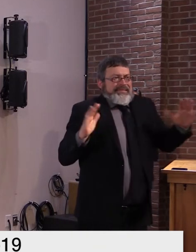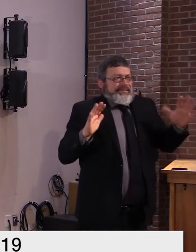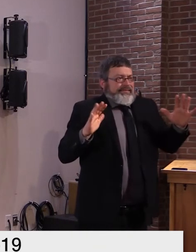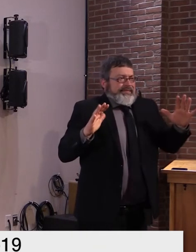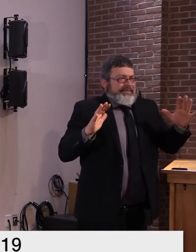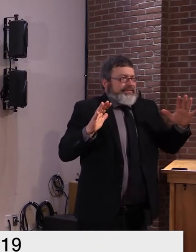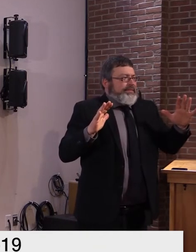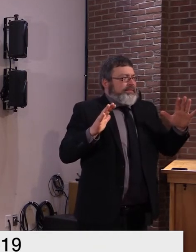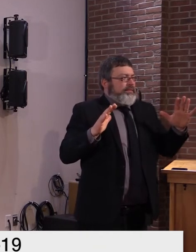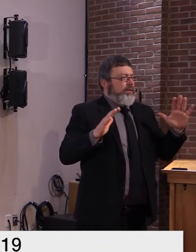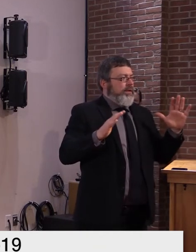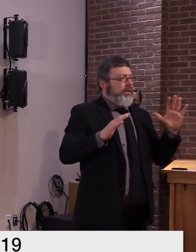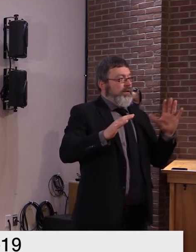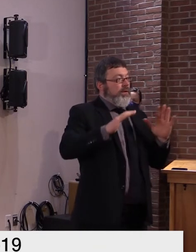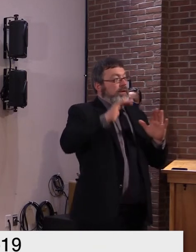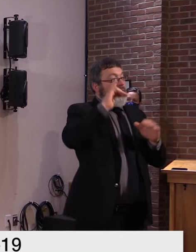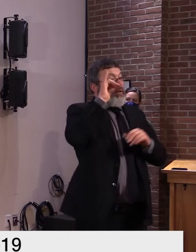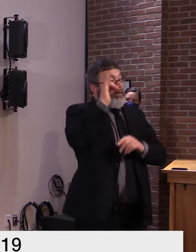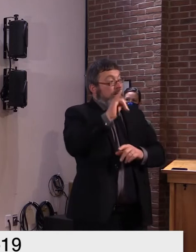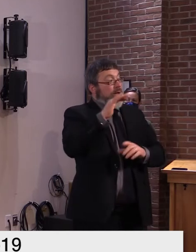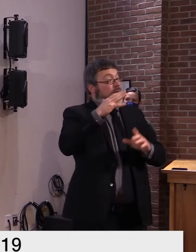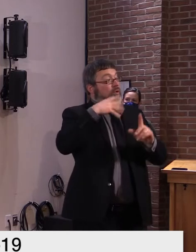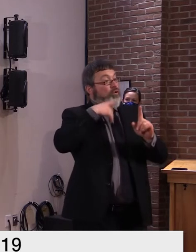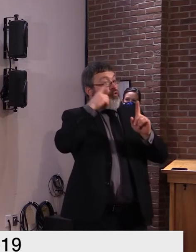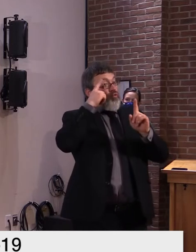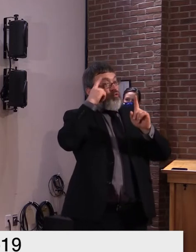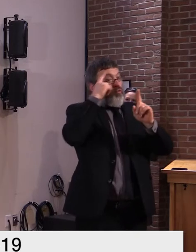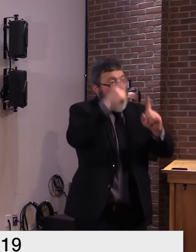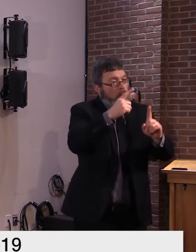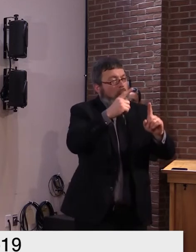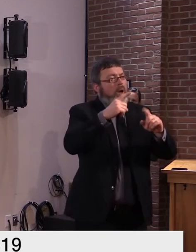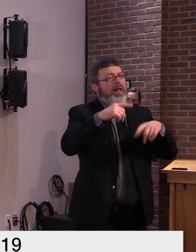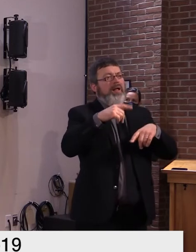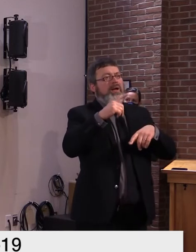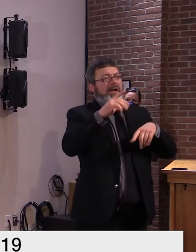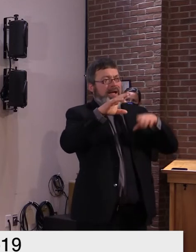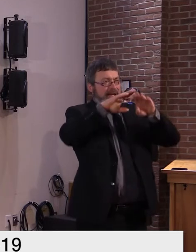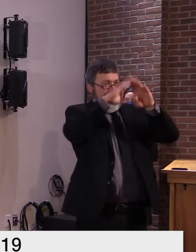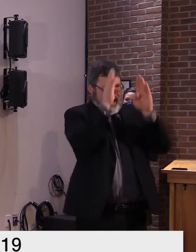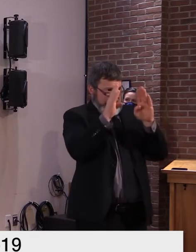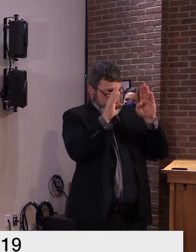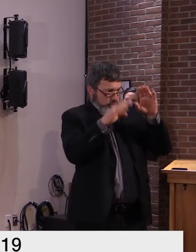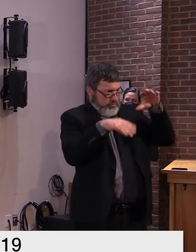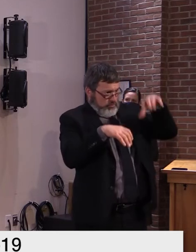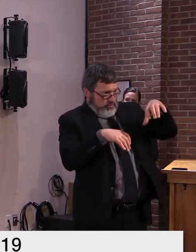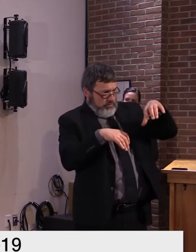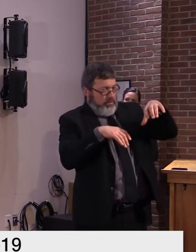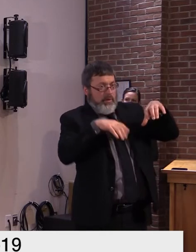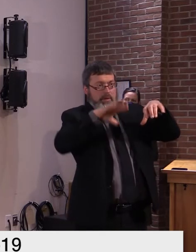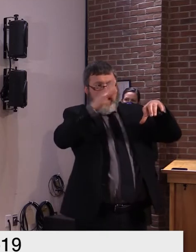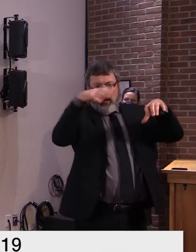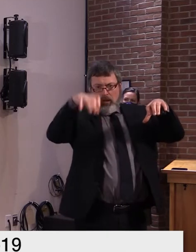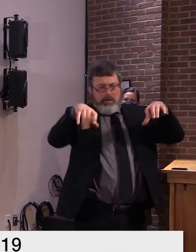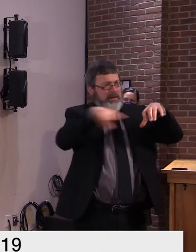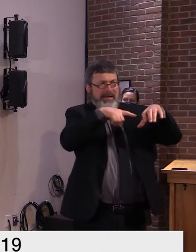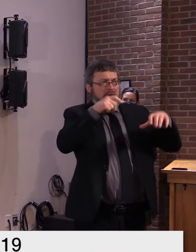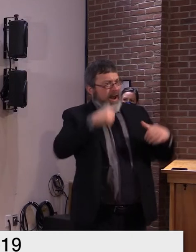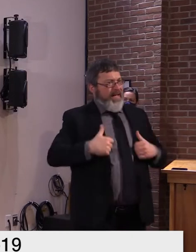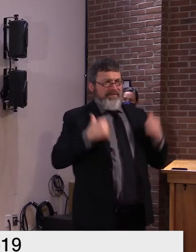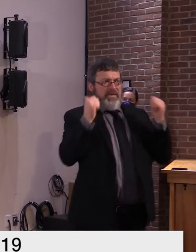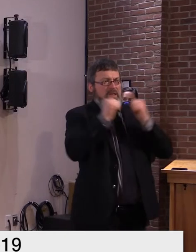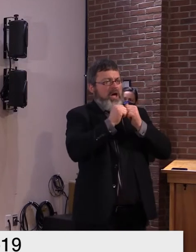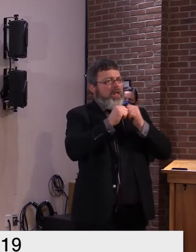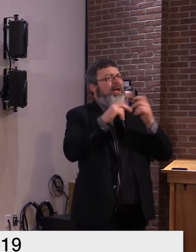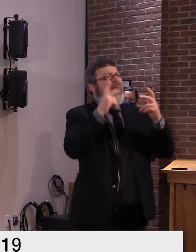up households that routinely were not interacting with one another um that that lea's local education agencies